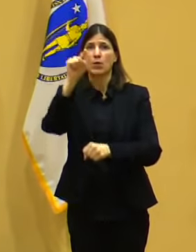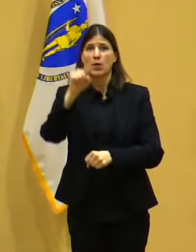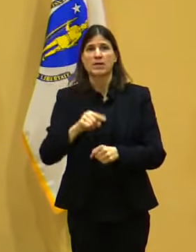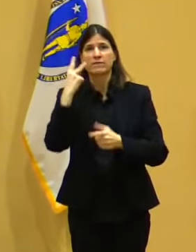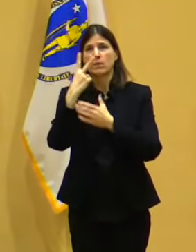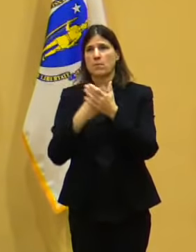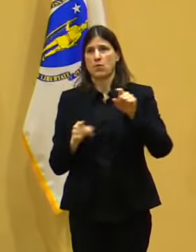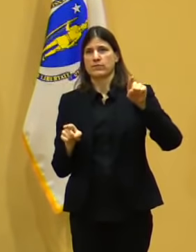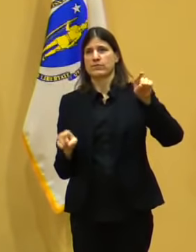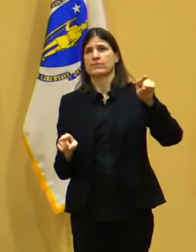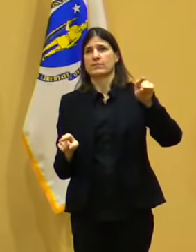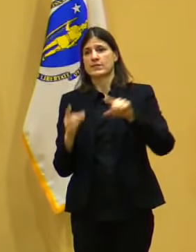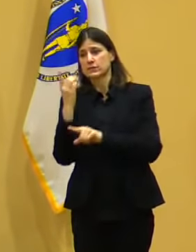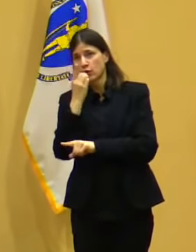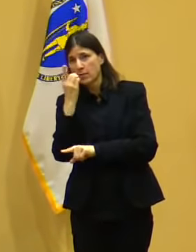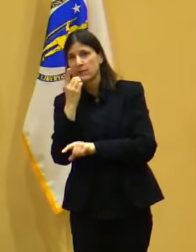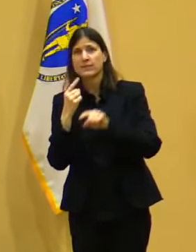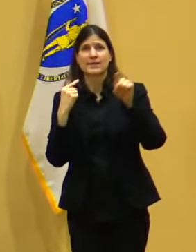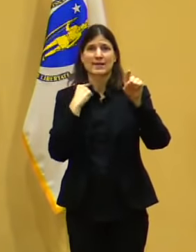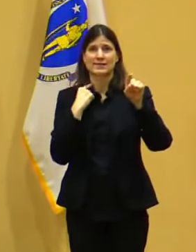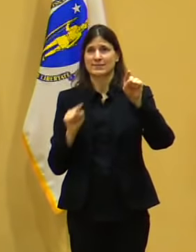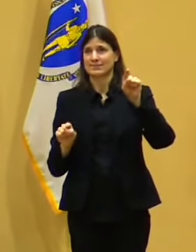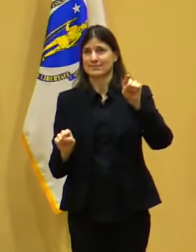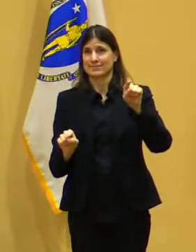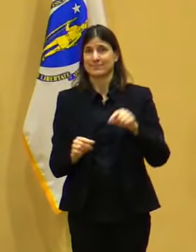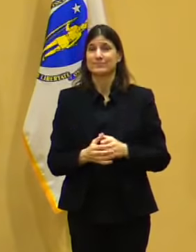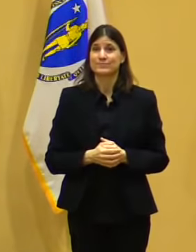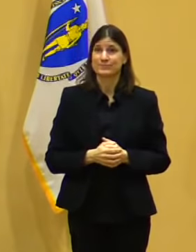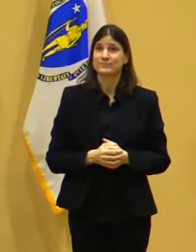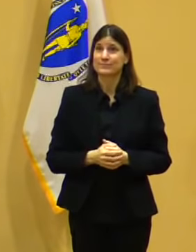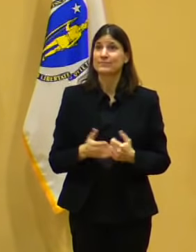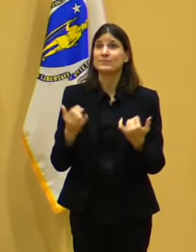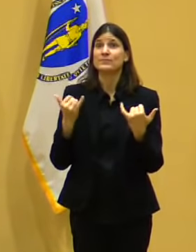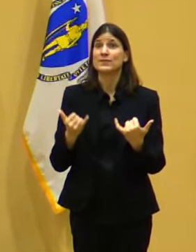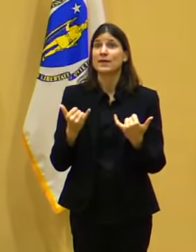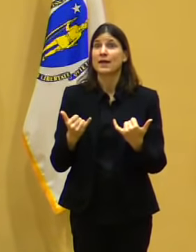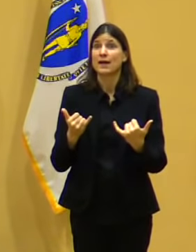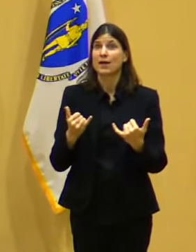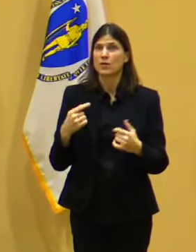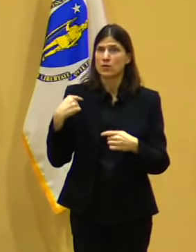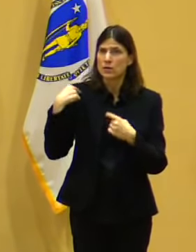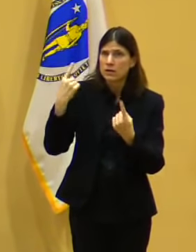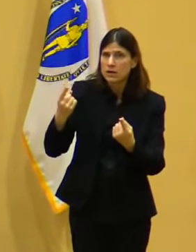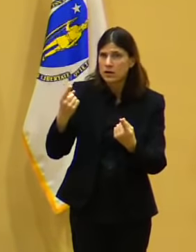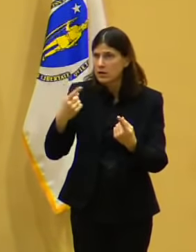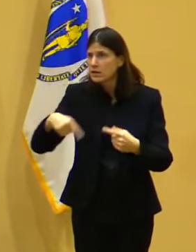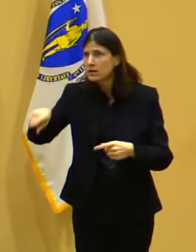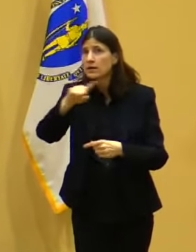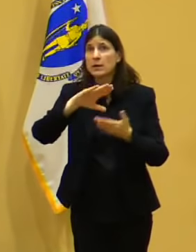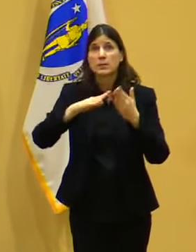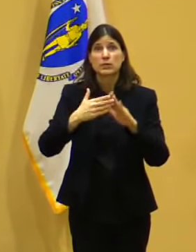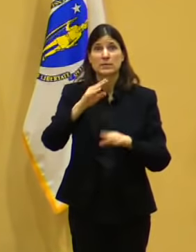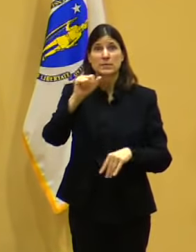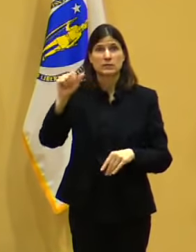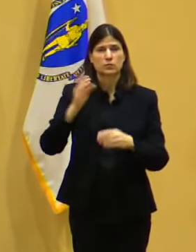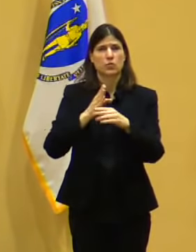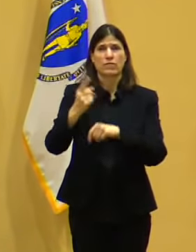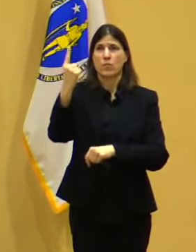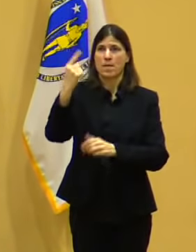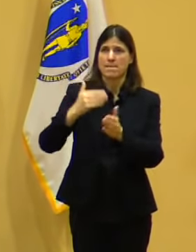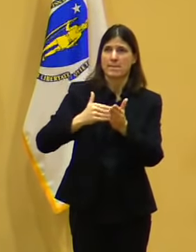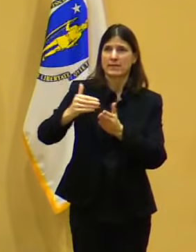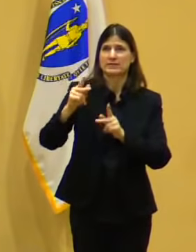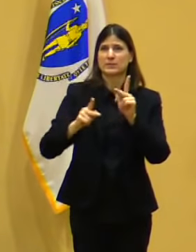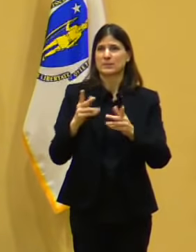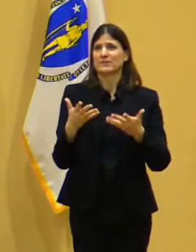1 million residents have now received vaccines, and on February 1st, we started vaccines for residents that were 75 years old and